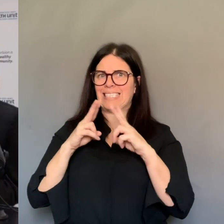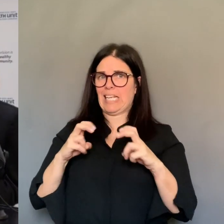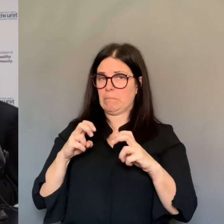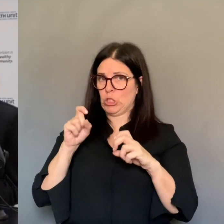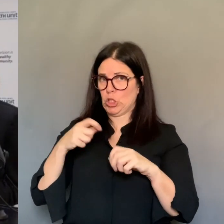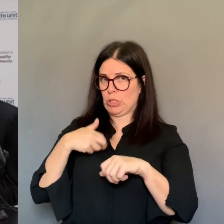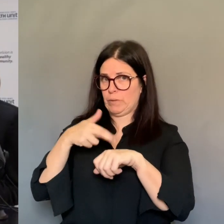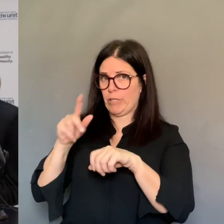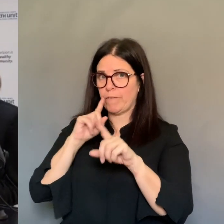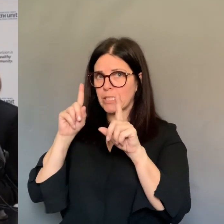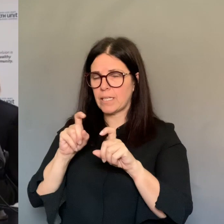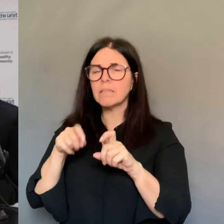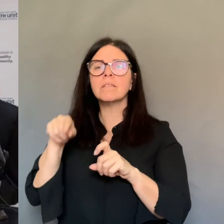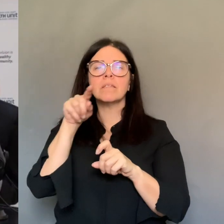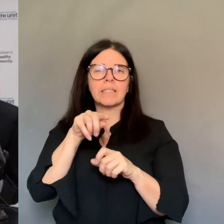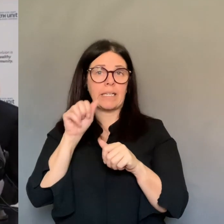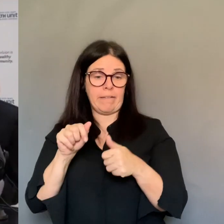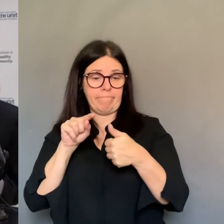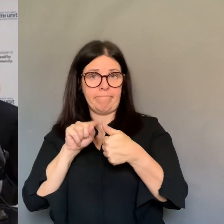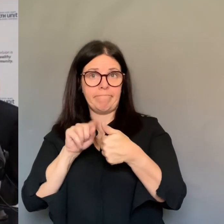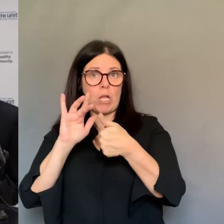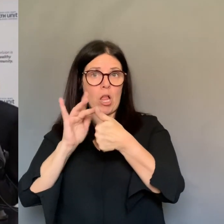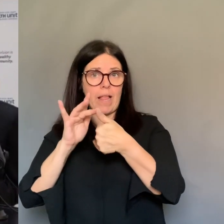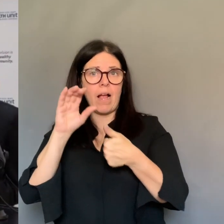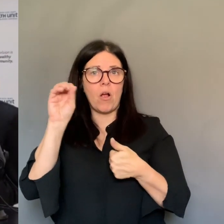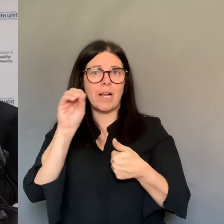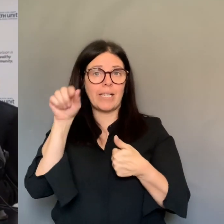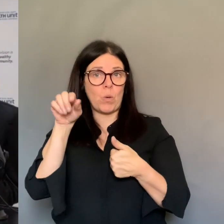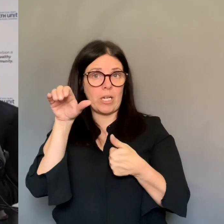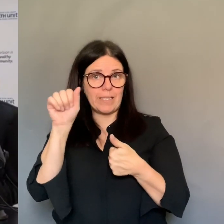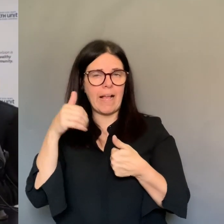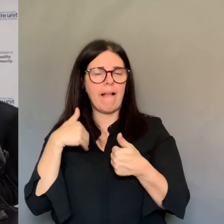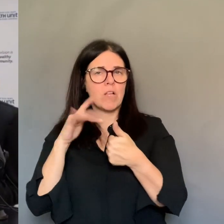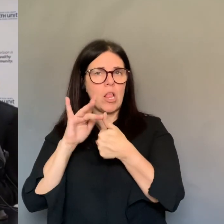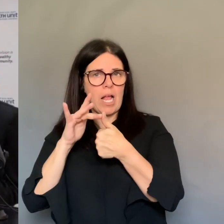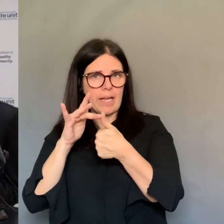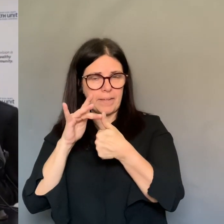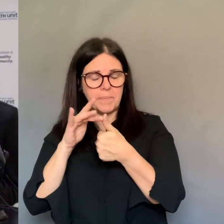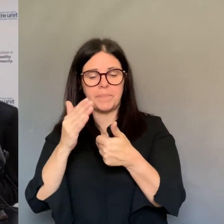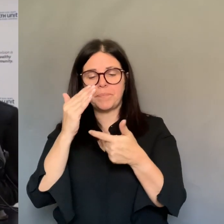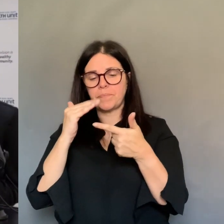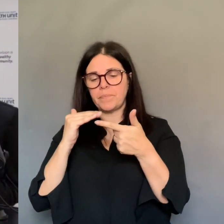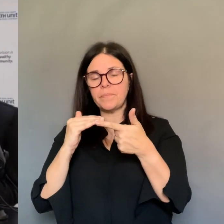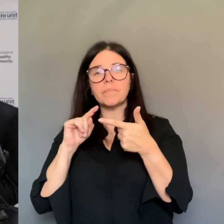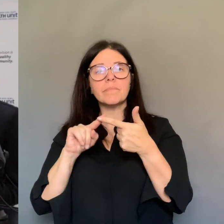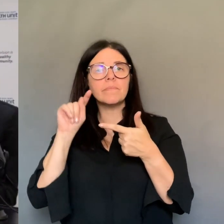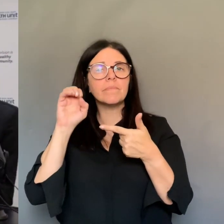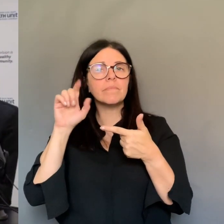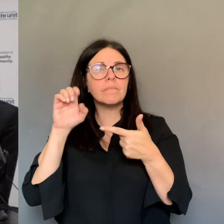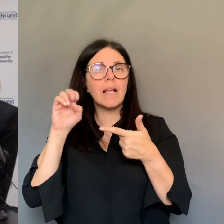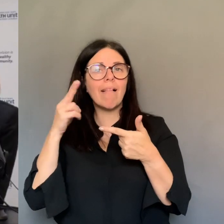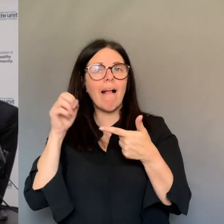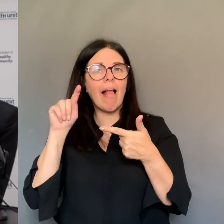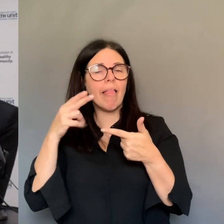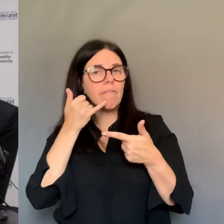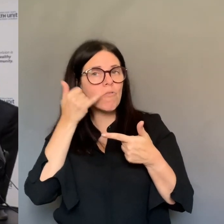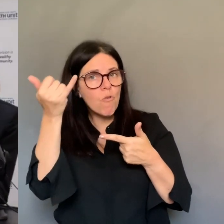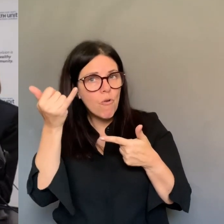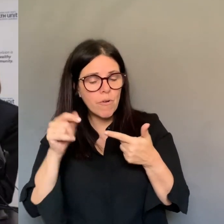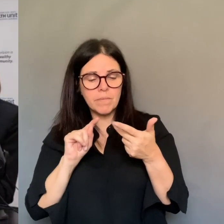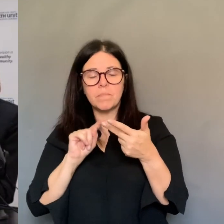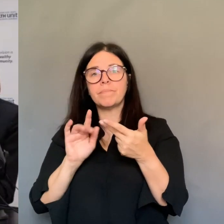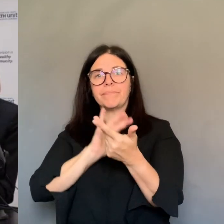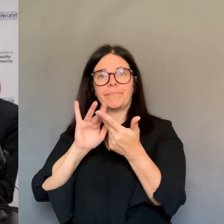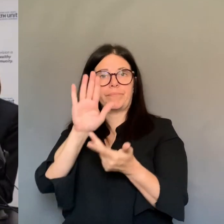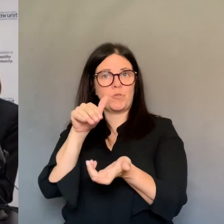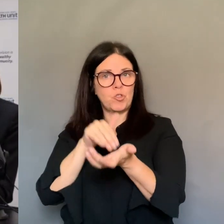COVID-19, complete the online assessment tool at Ontario.ca, contact Telehealth